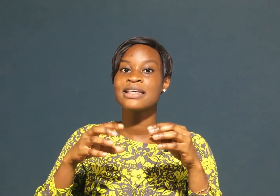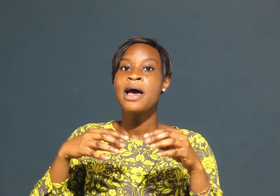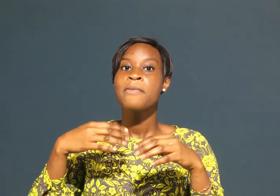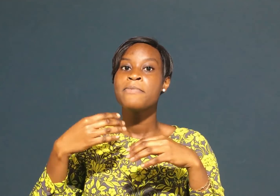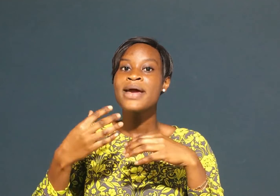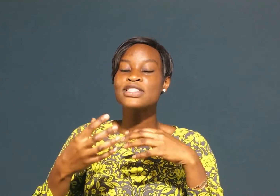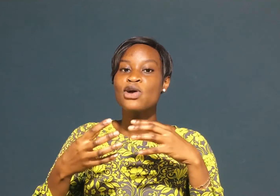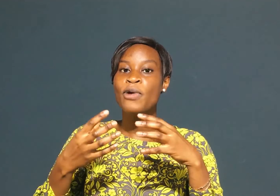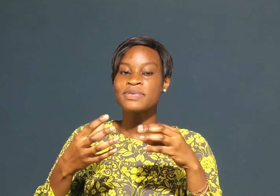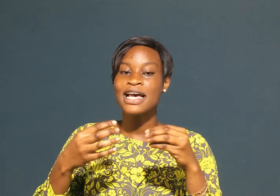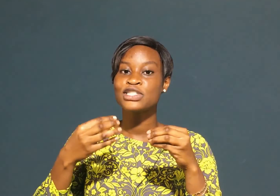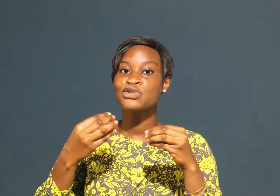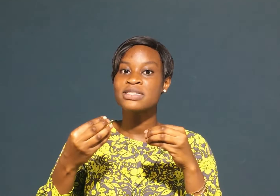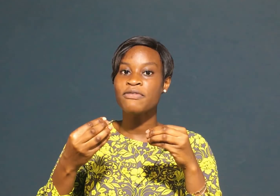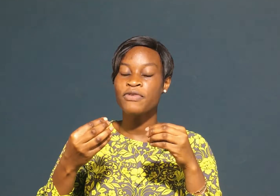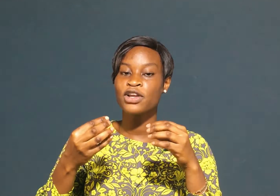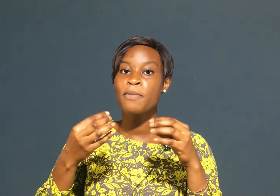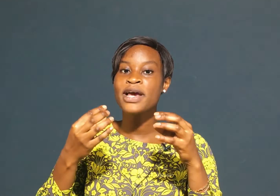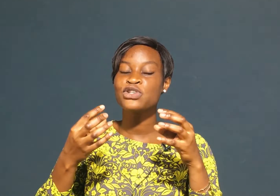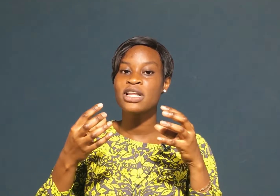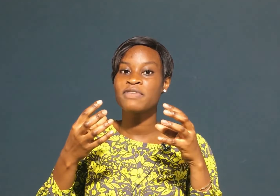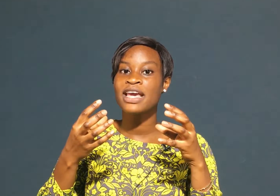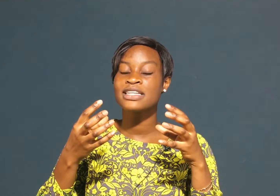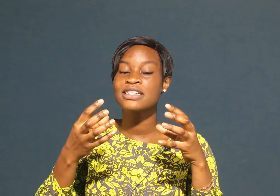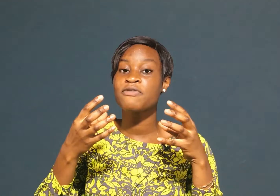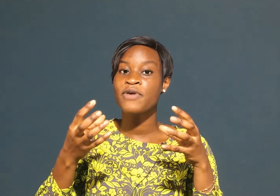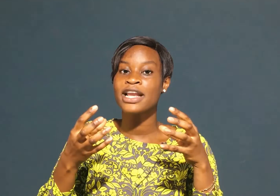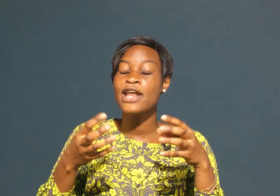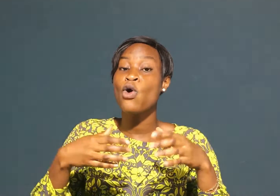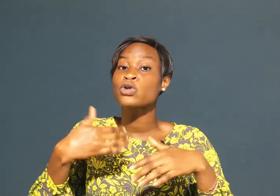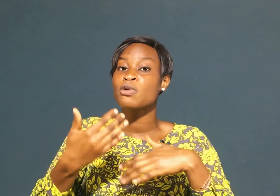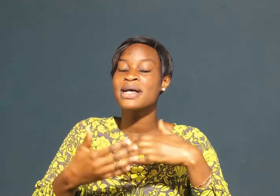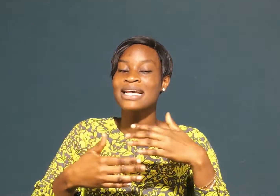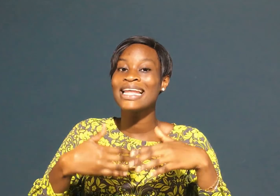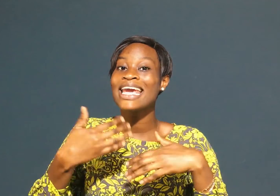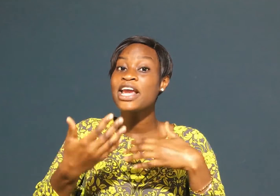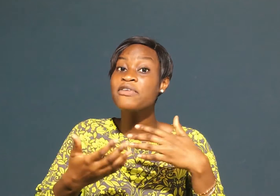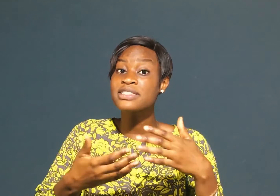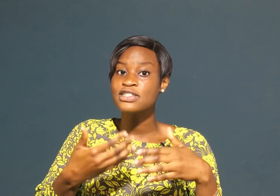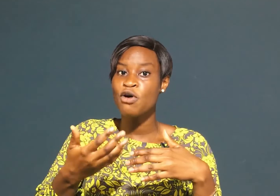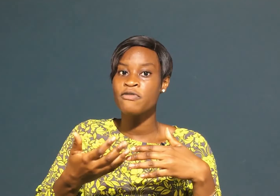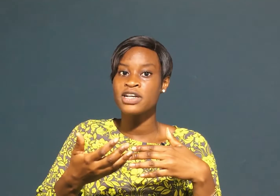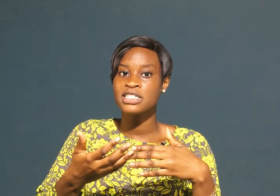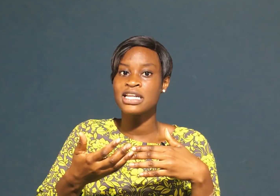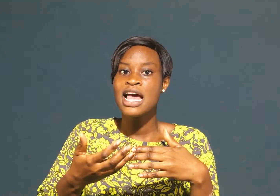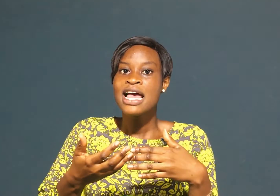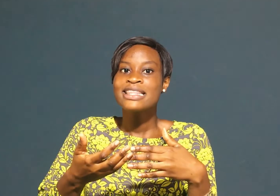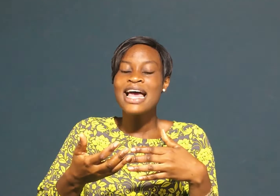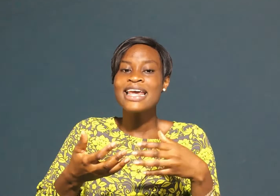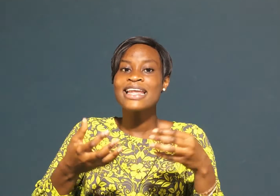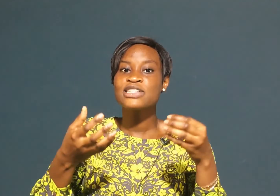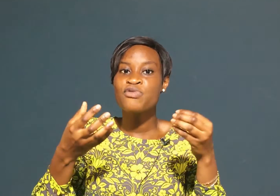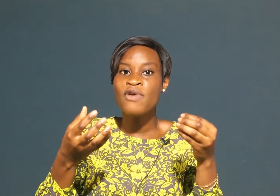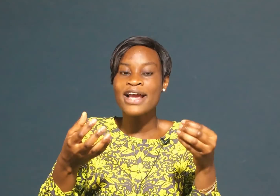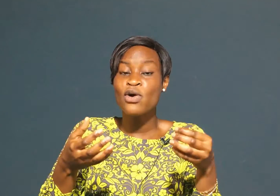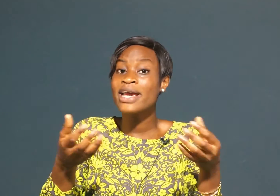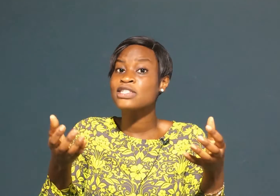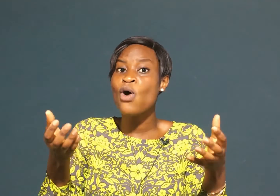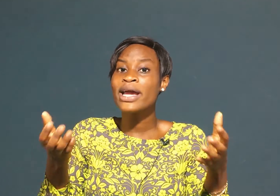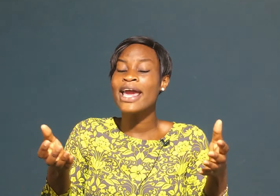makes your website user failure makes your navigation fairly and automatically increases conversion then it is right or it is okay